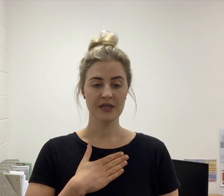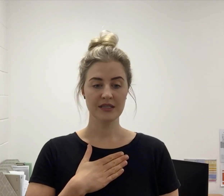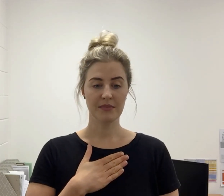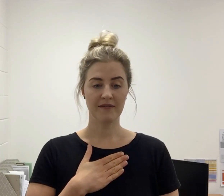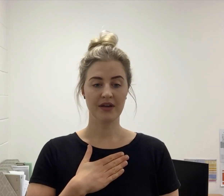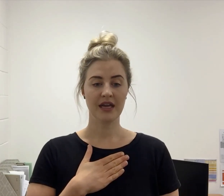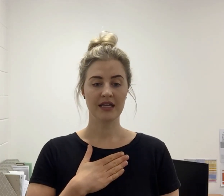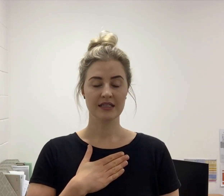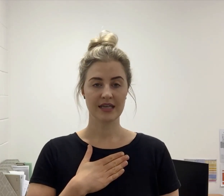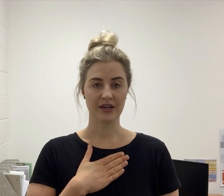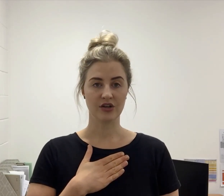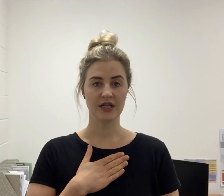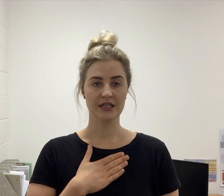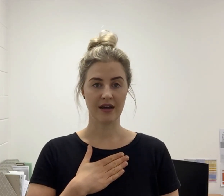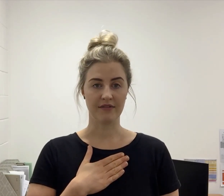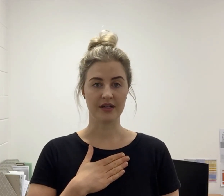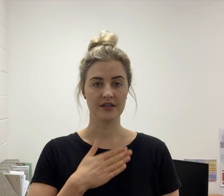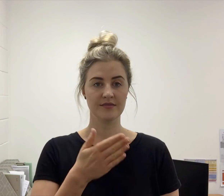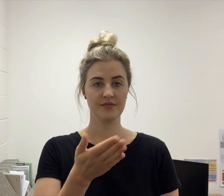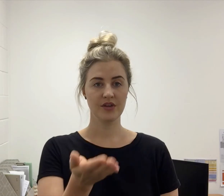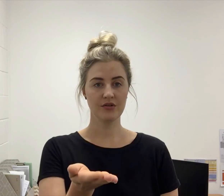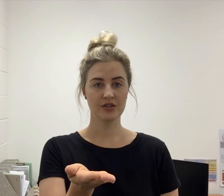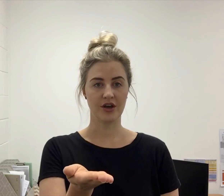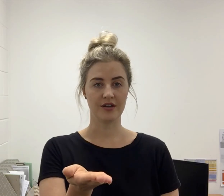Miss Muppet sat on a tuffet. Your turn.